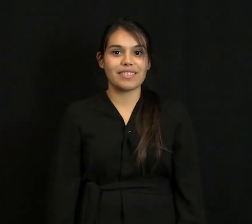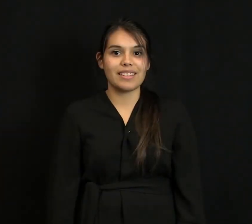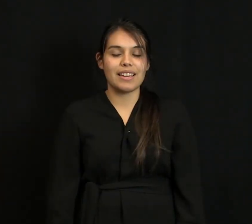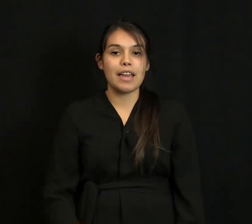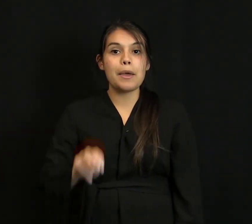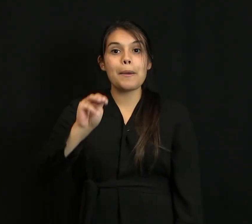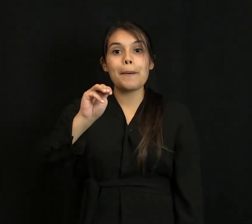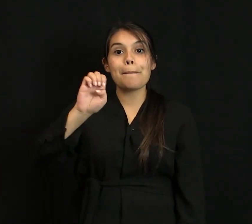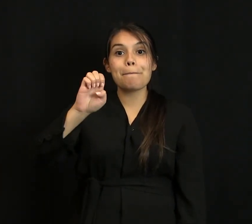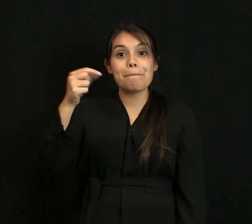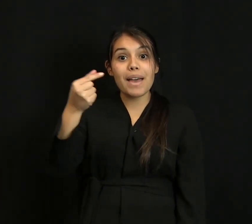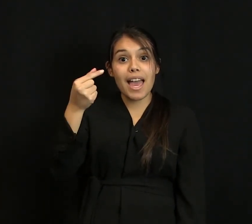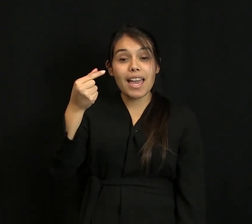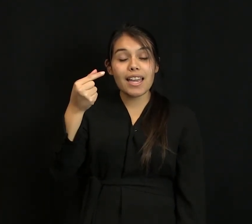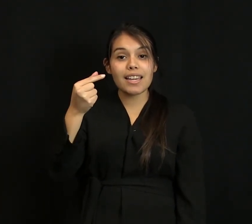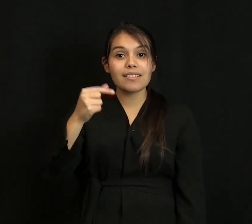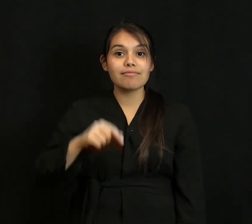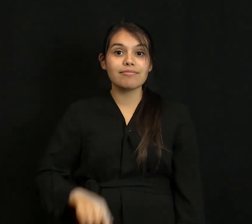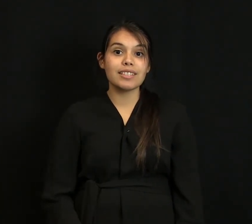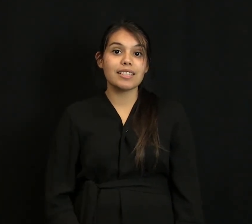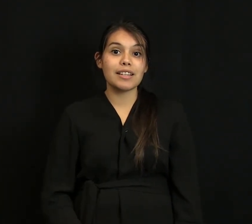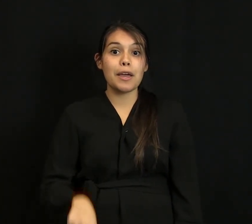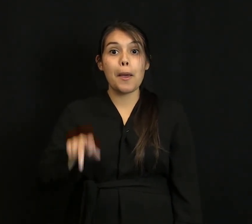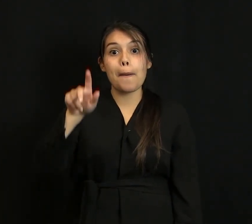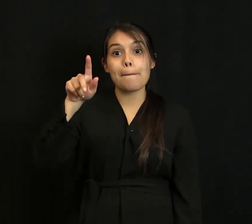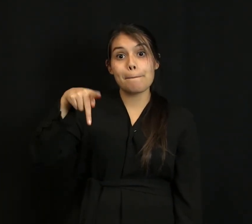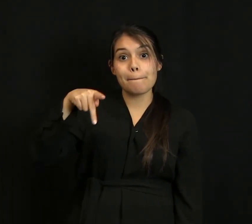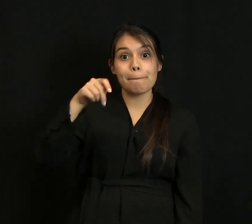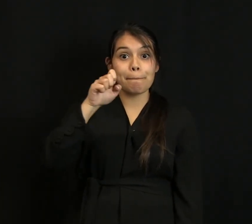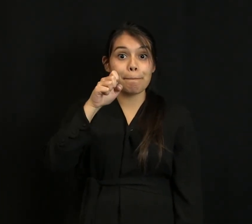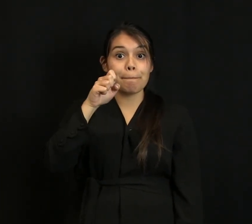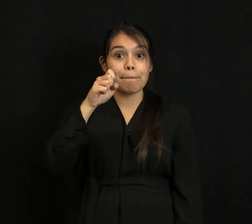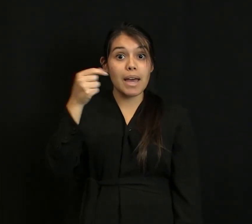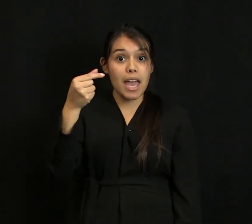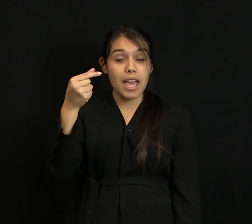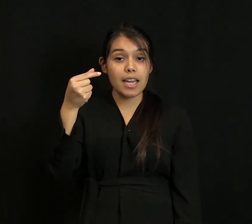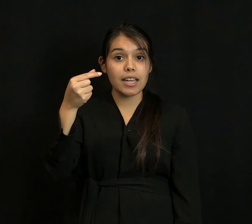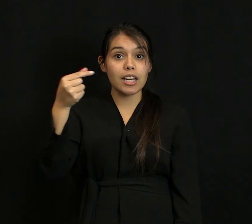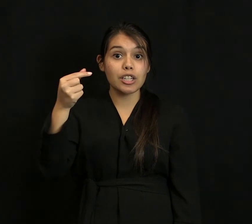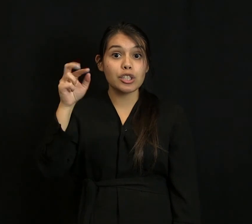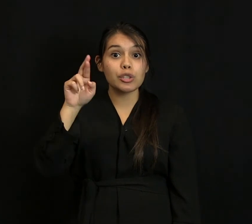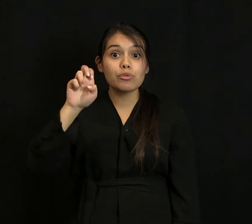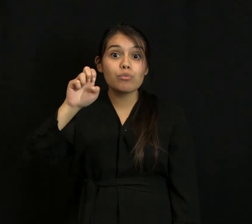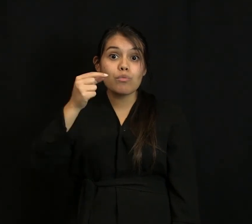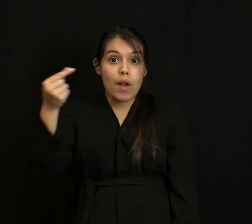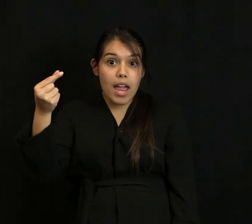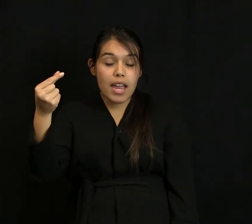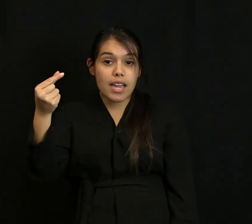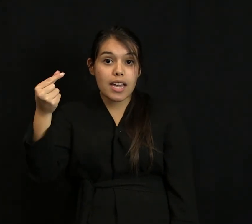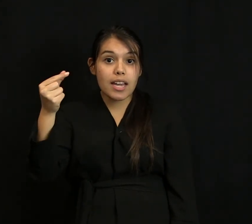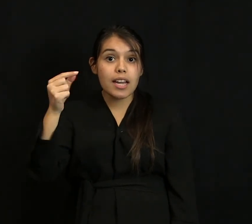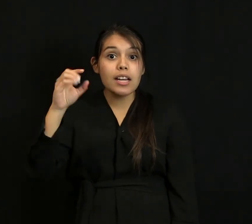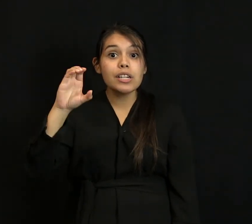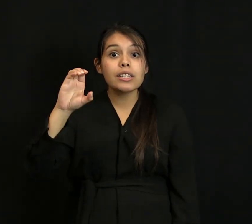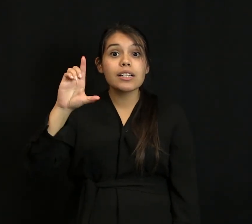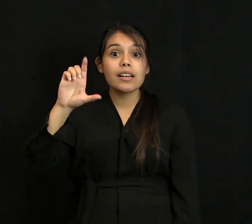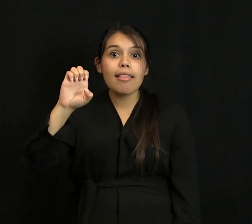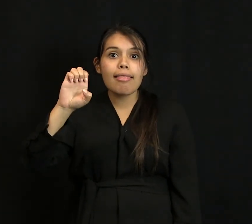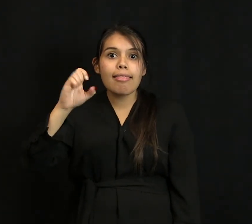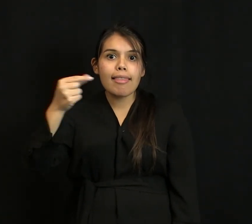There was Meg, and Peg, and Greg, and Clegg, and